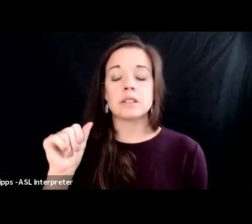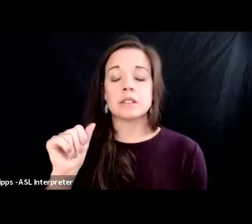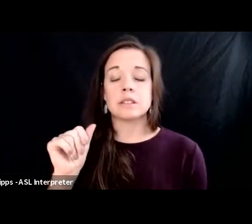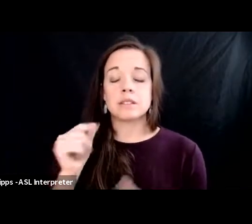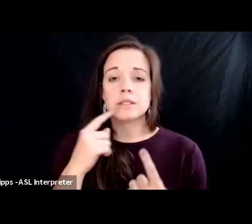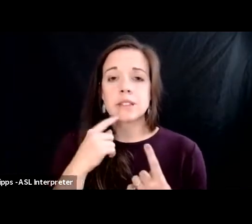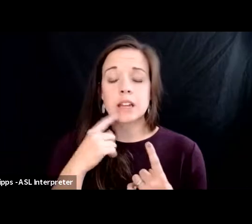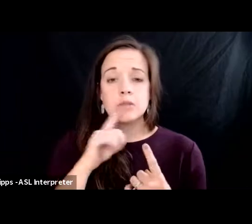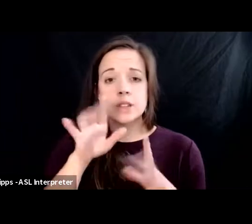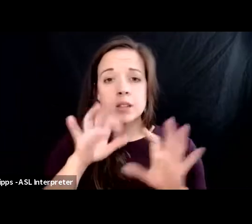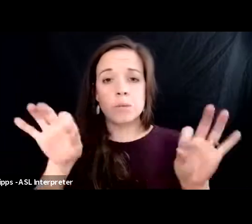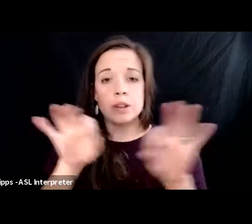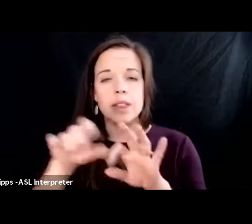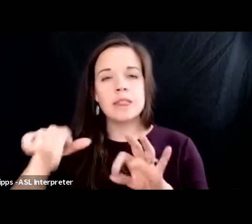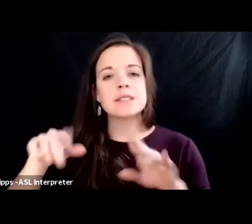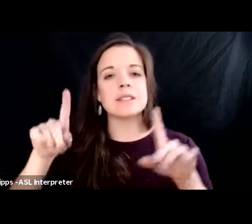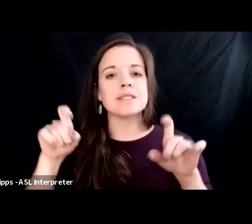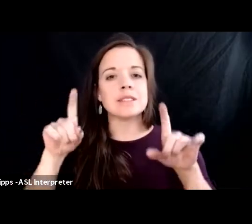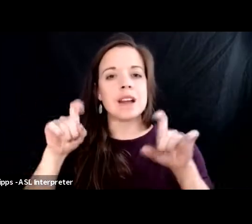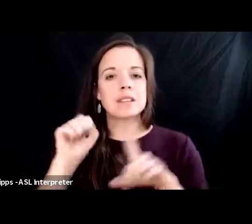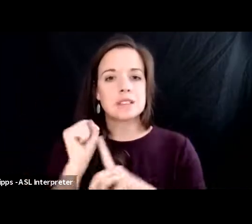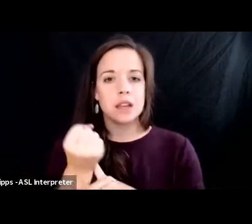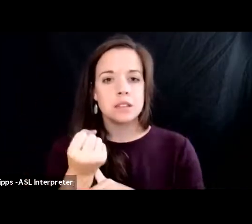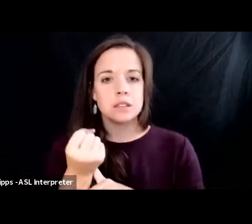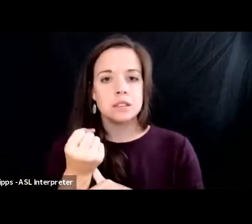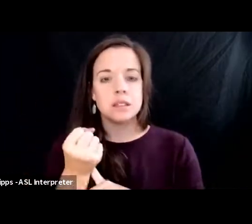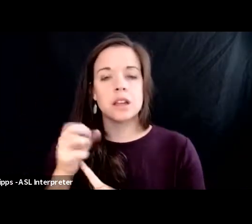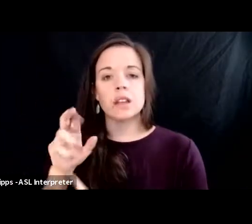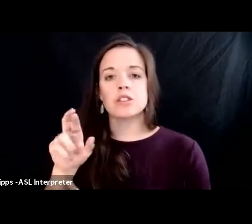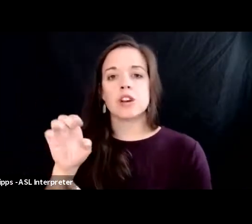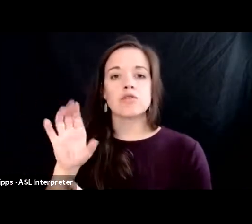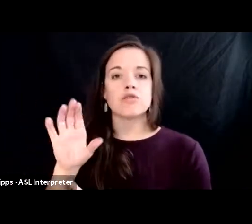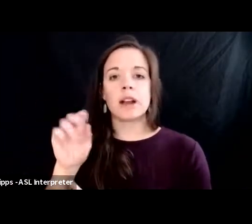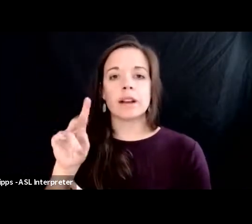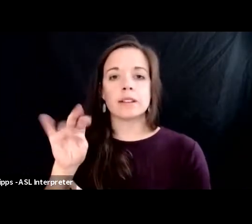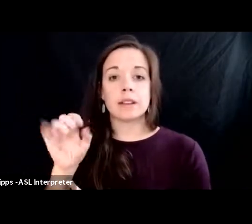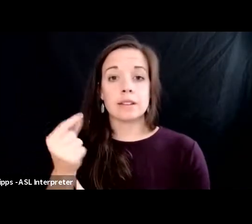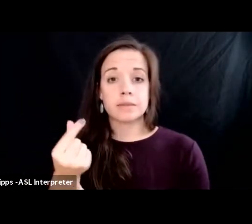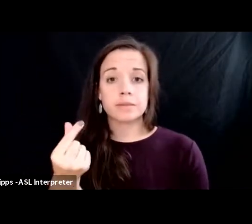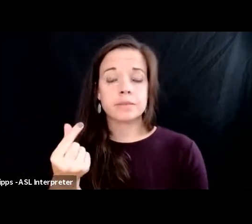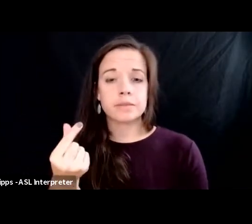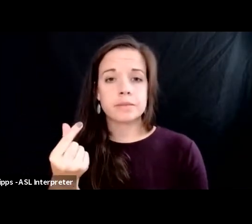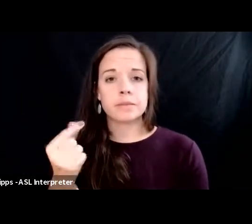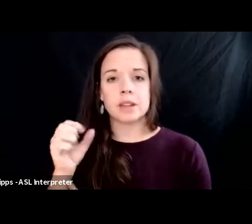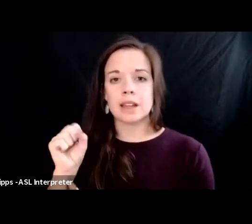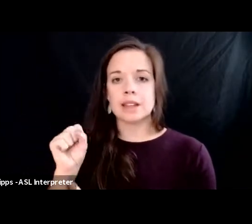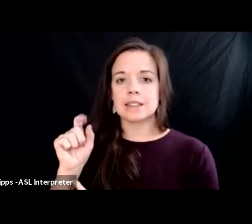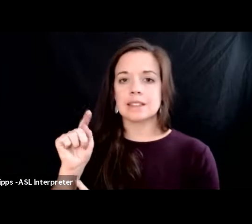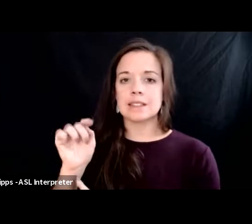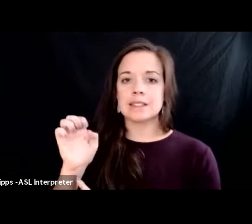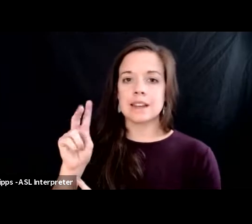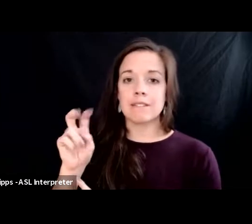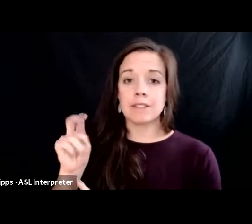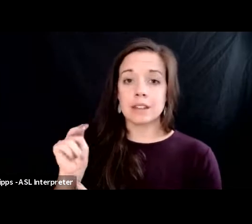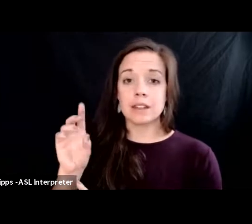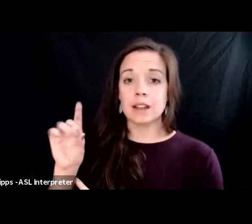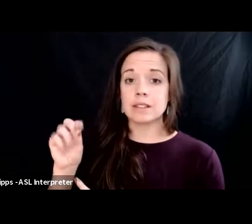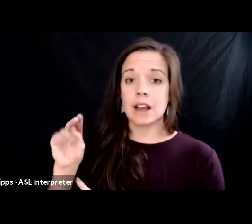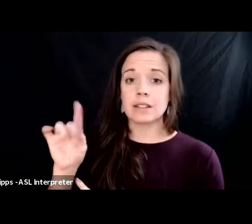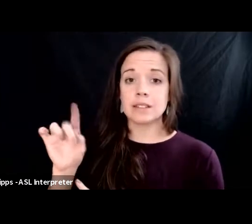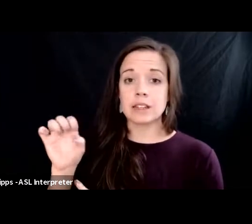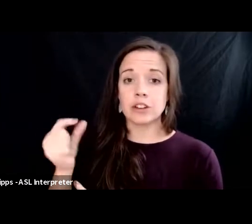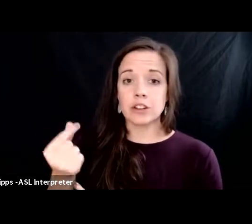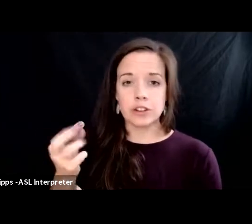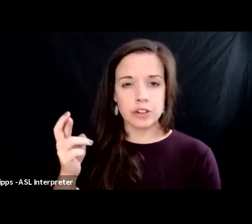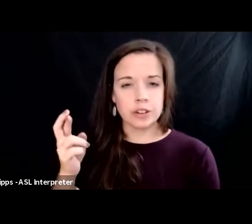this is a test case and there is a reckoning and steven donzinger is an example of what happens when you take